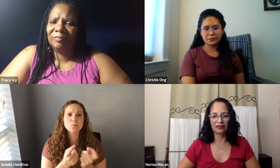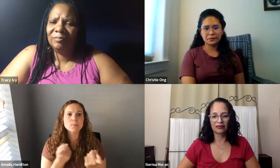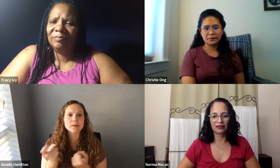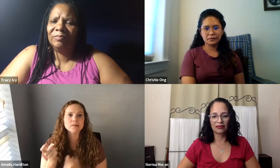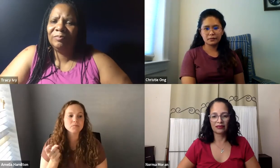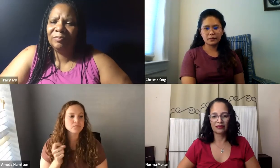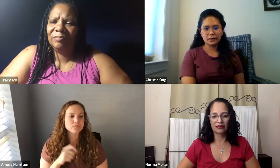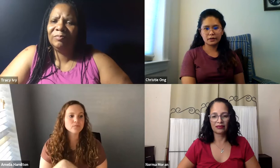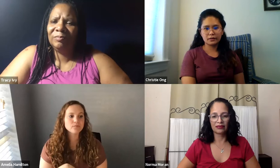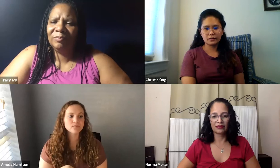potential NTID students?